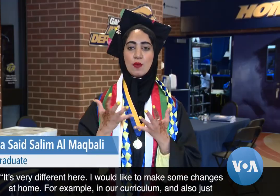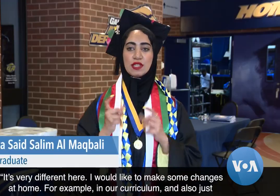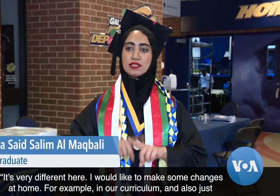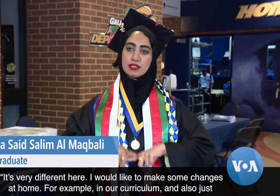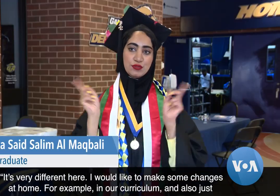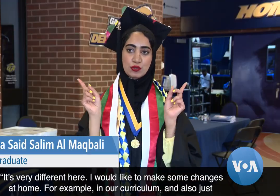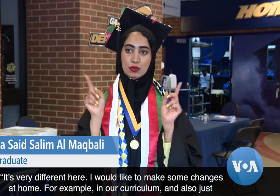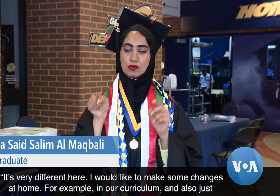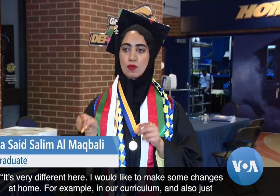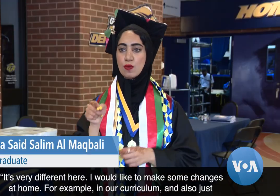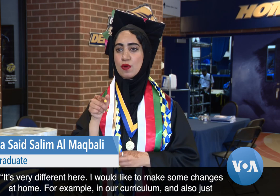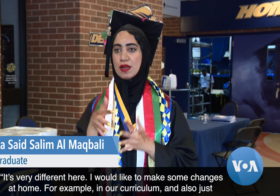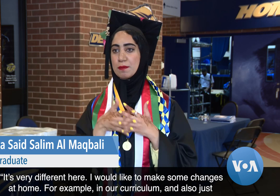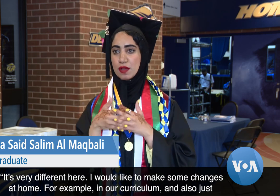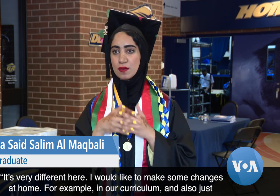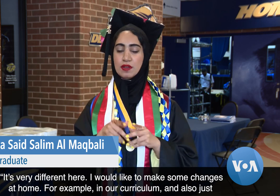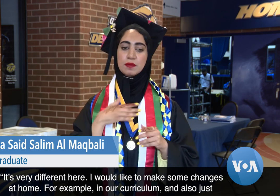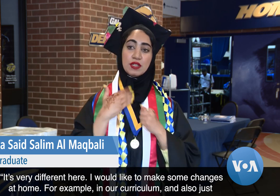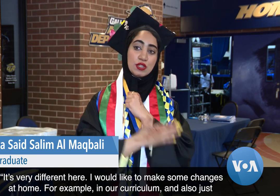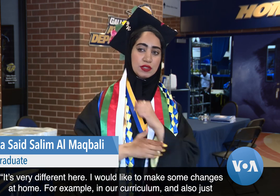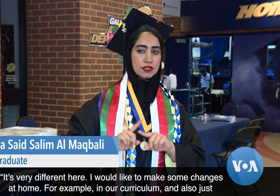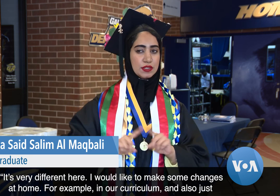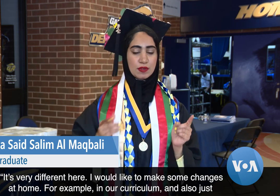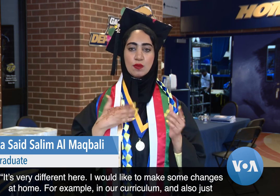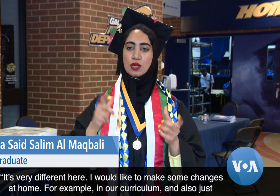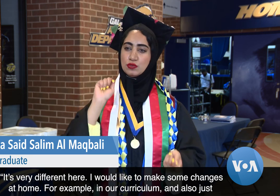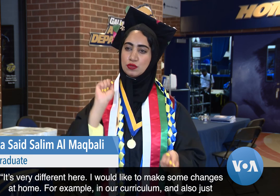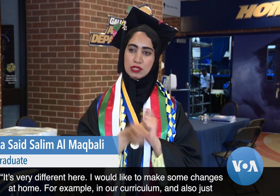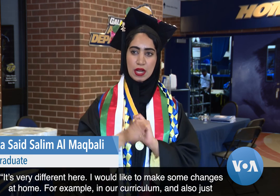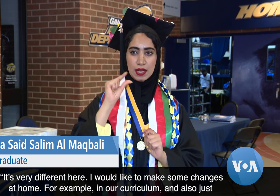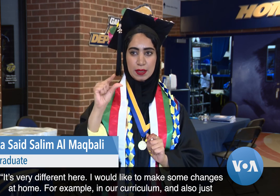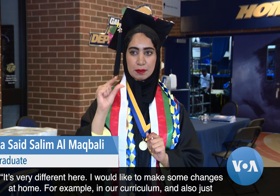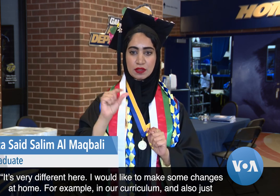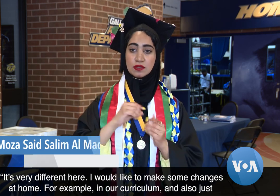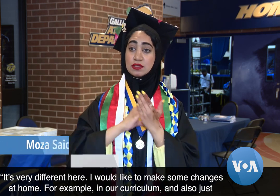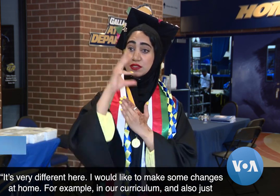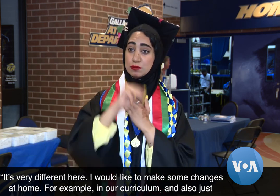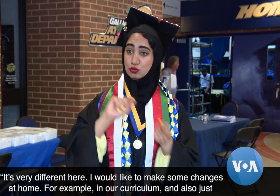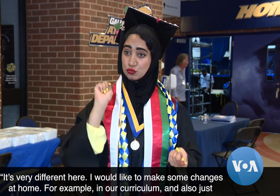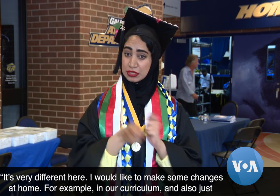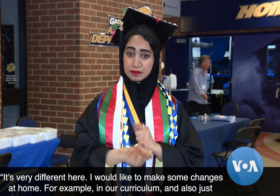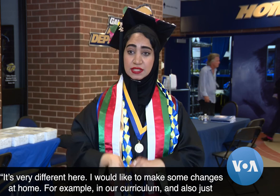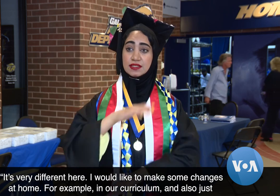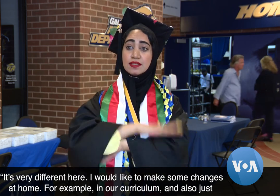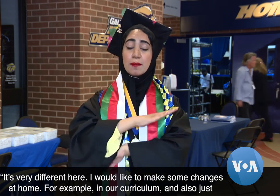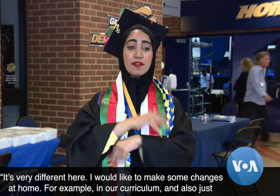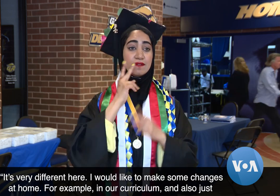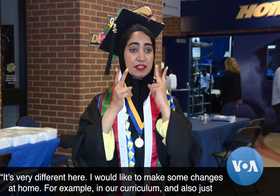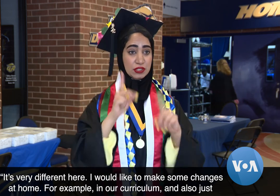very different here, and I would like to make some changes at home. For example, in our curriculum, and